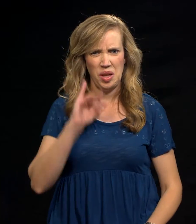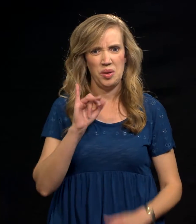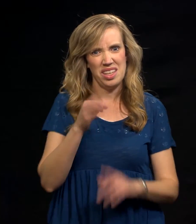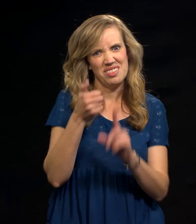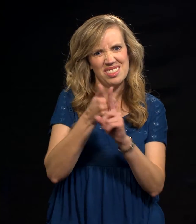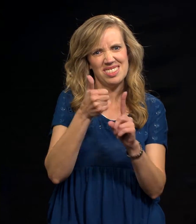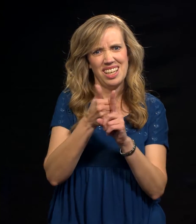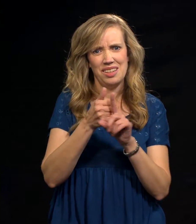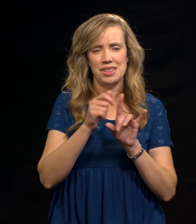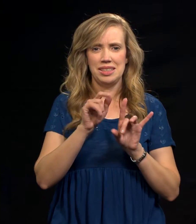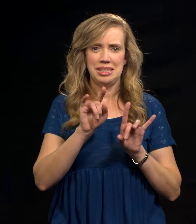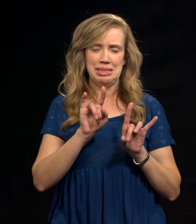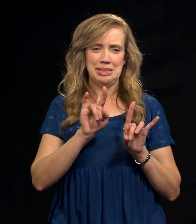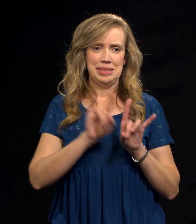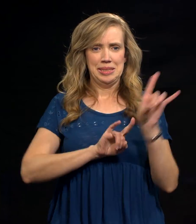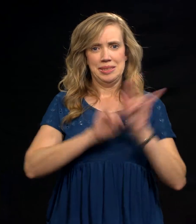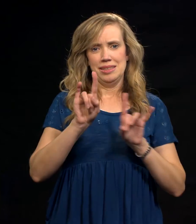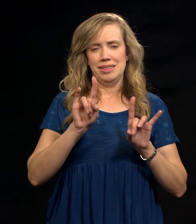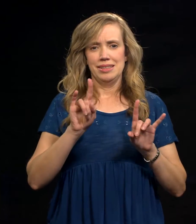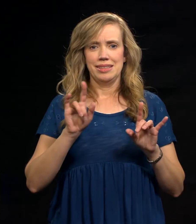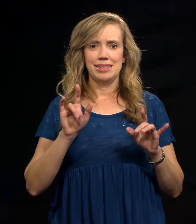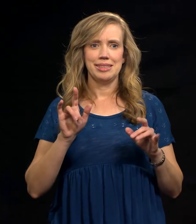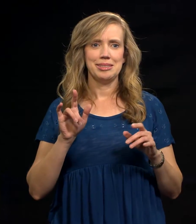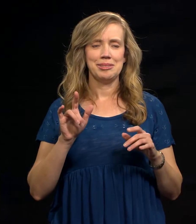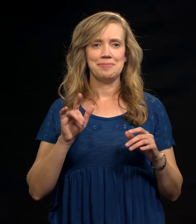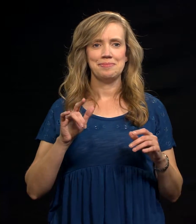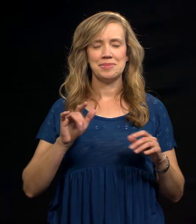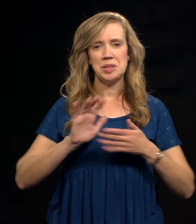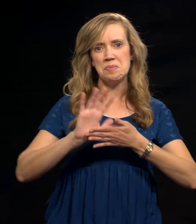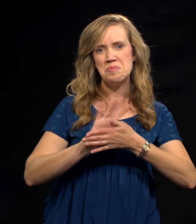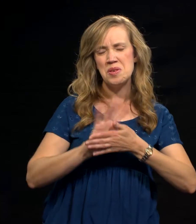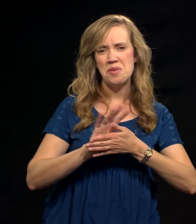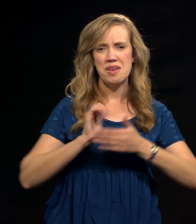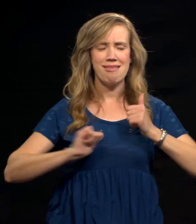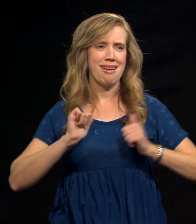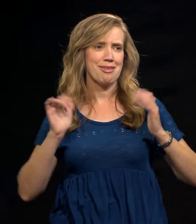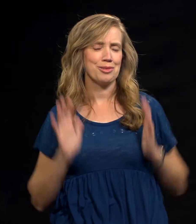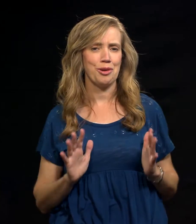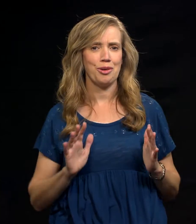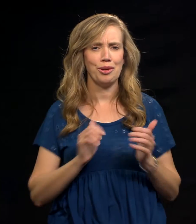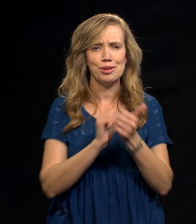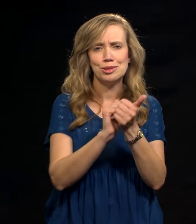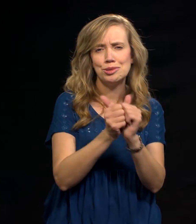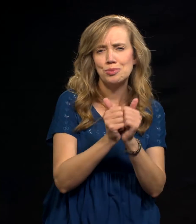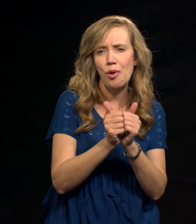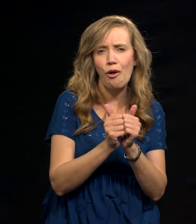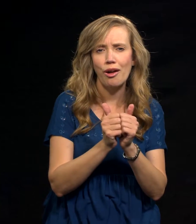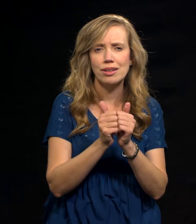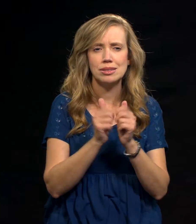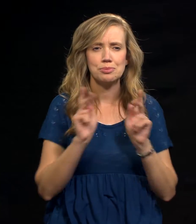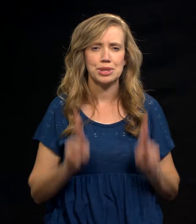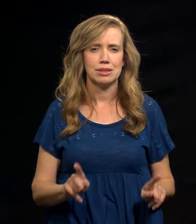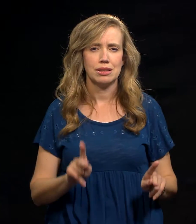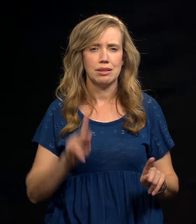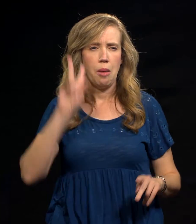It must be hard at times for those people who have to read about themselves in the news. Sports players getting criticized, politicians being